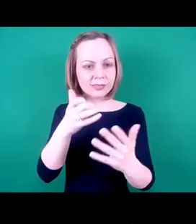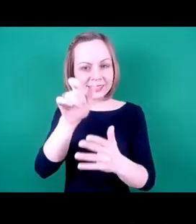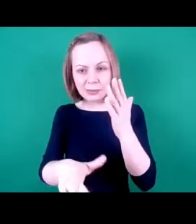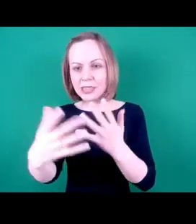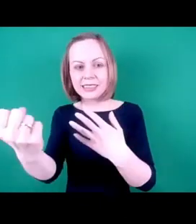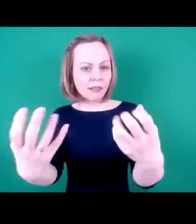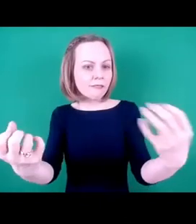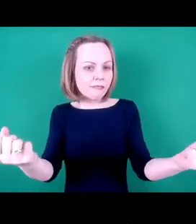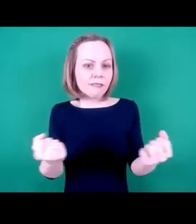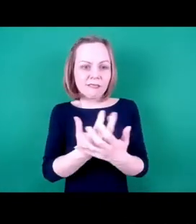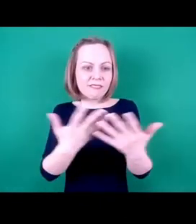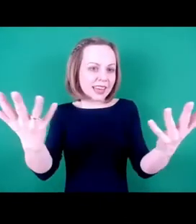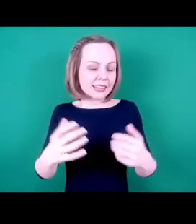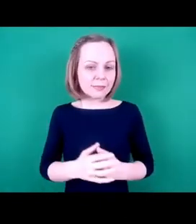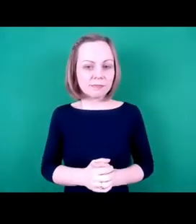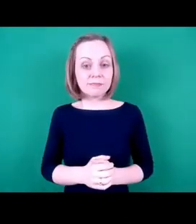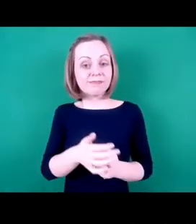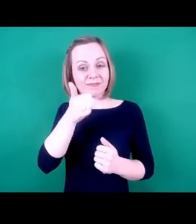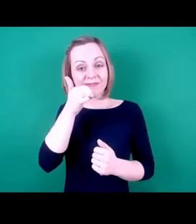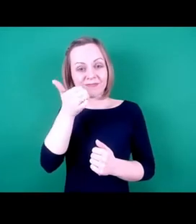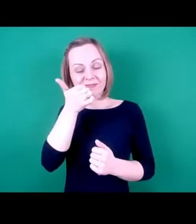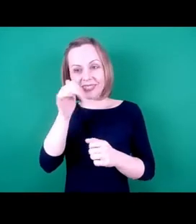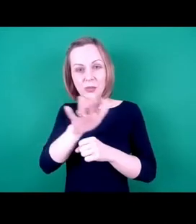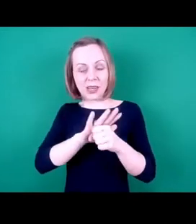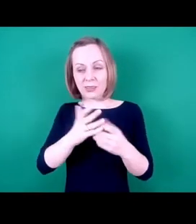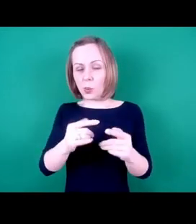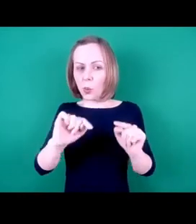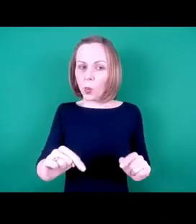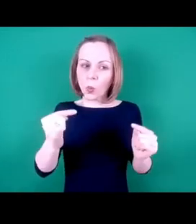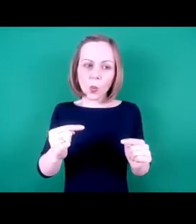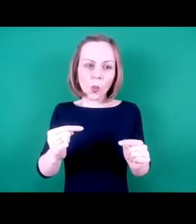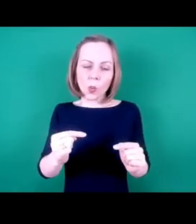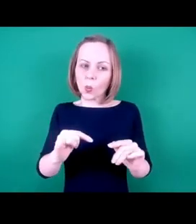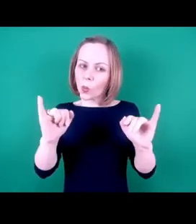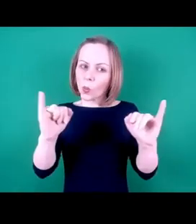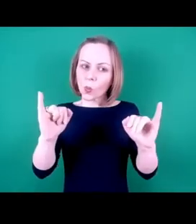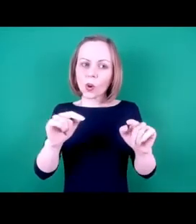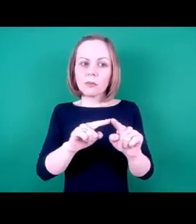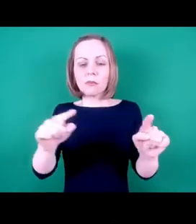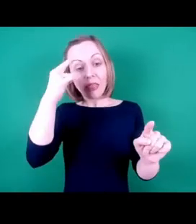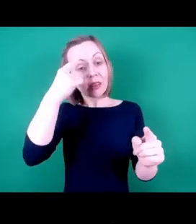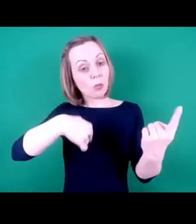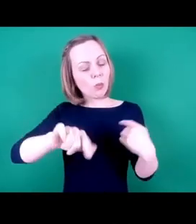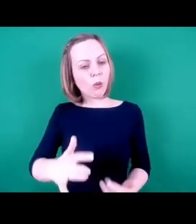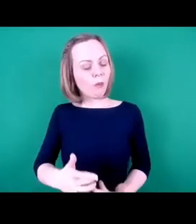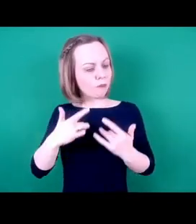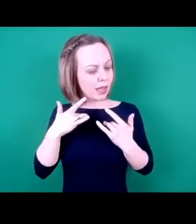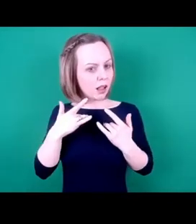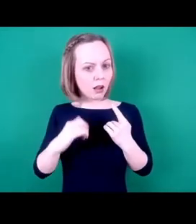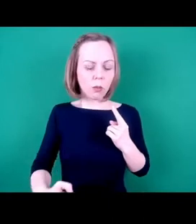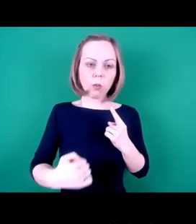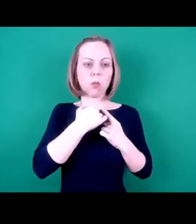So during these difficult and challenging times, we've all, I think, felt the impact of the pandemic.